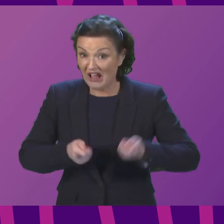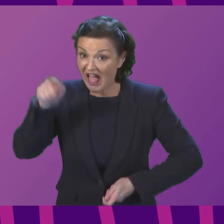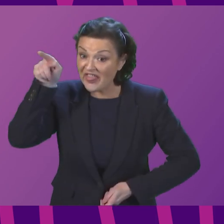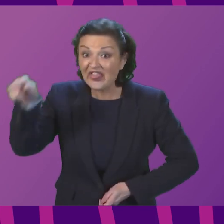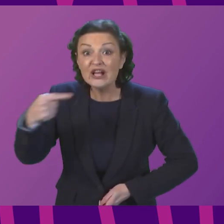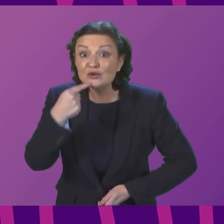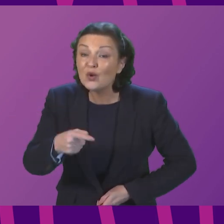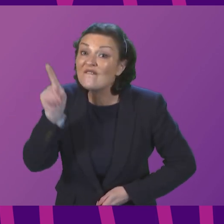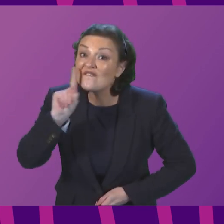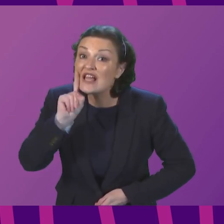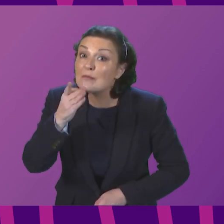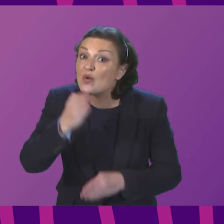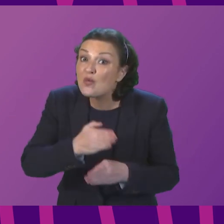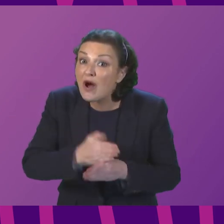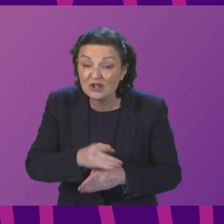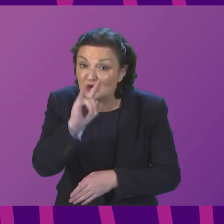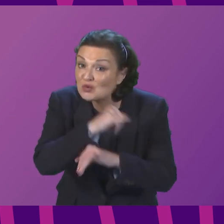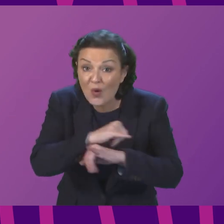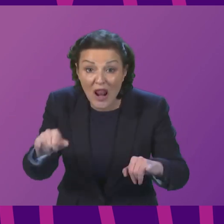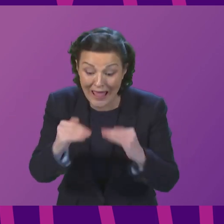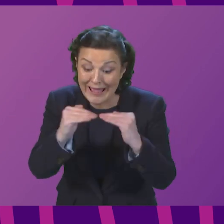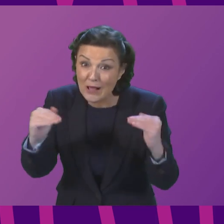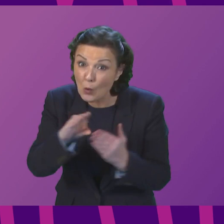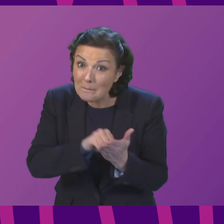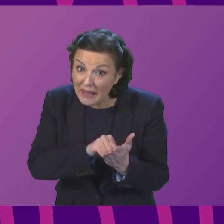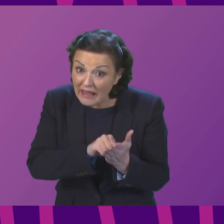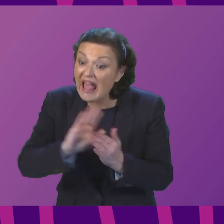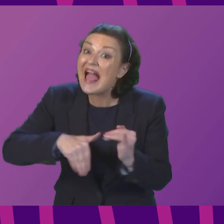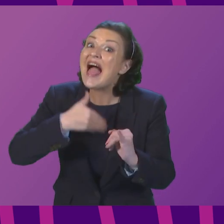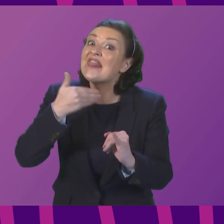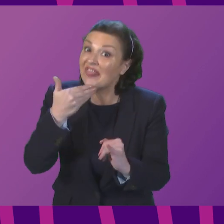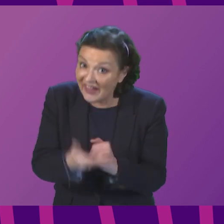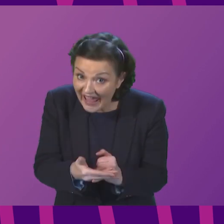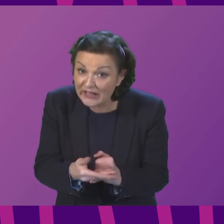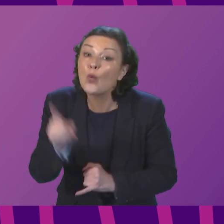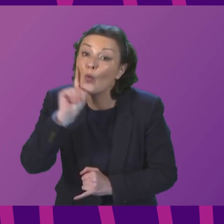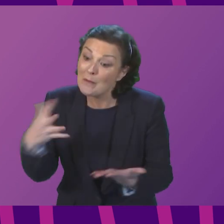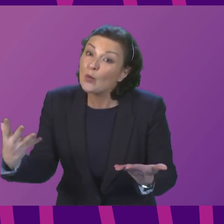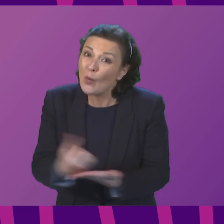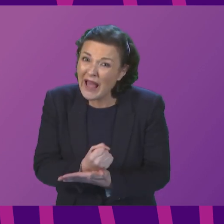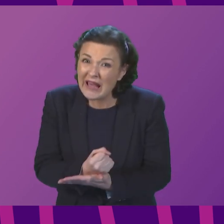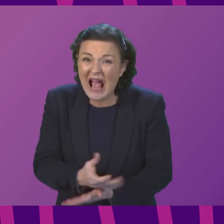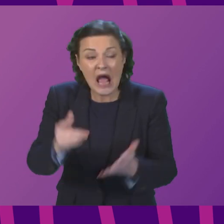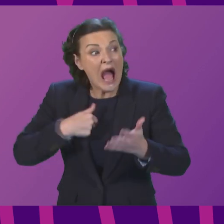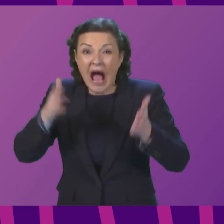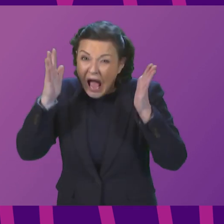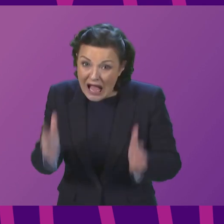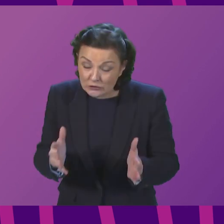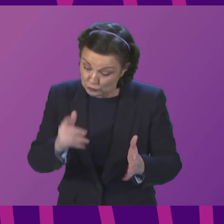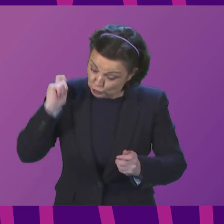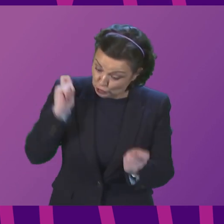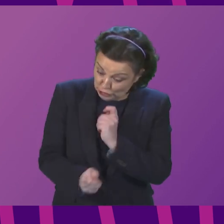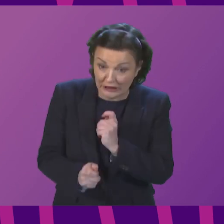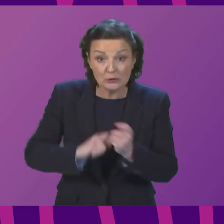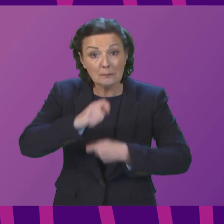equal pay to which they were entitled. And it took an SNP administration